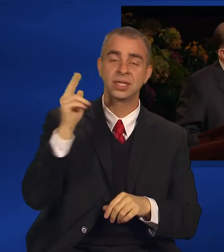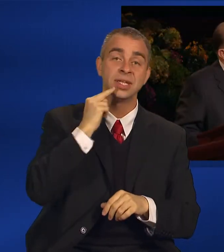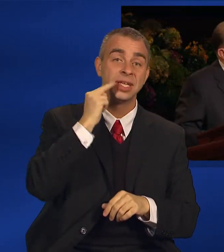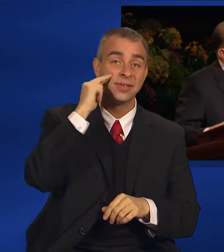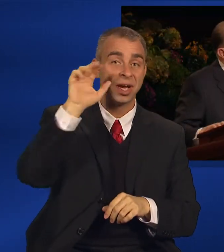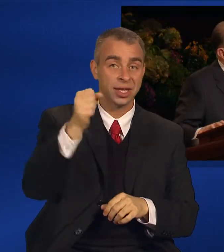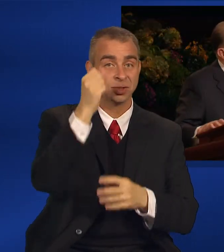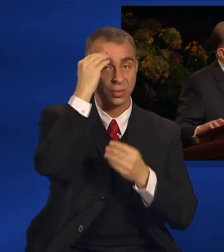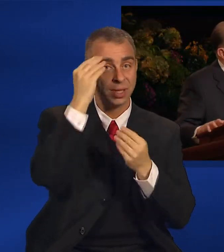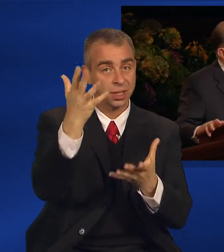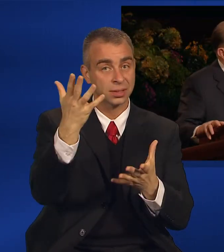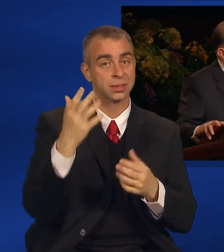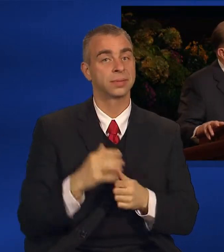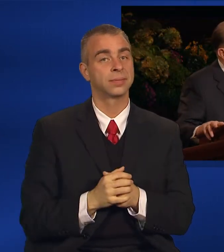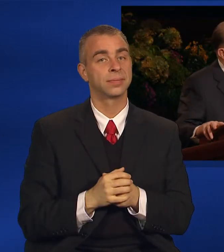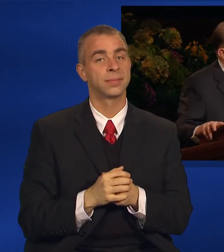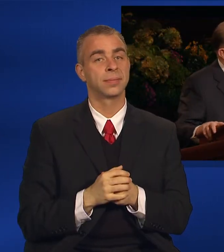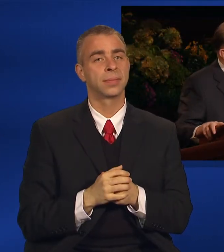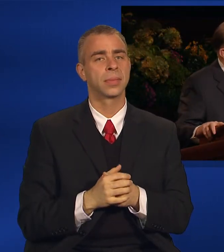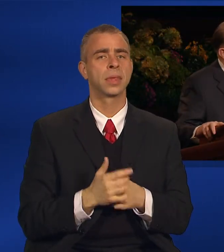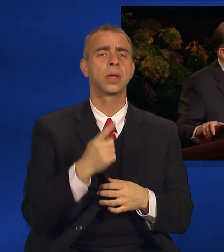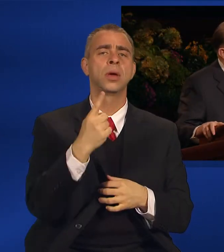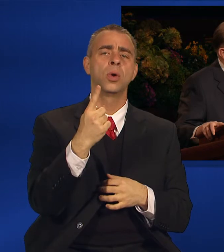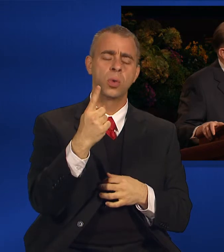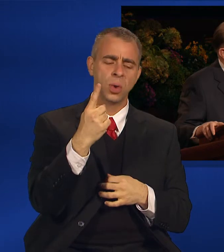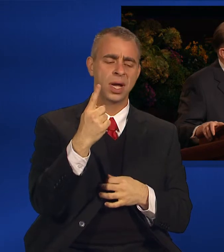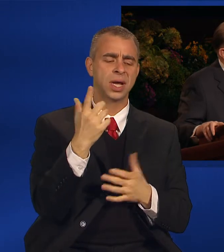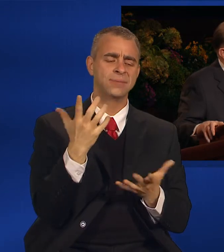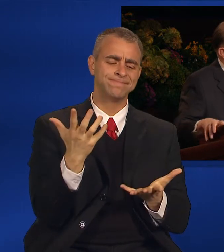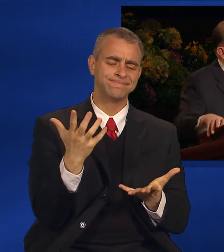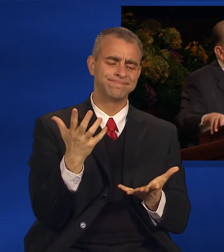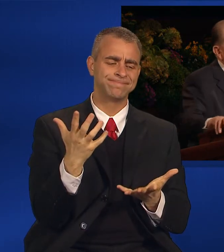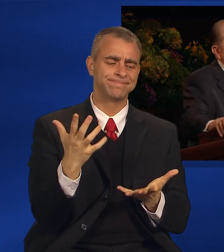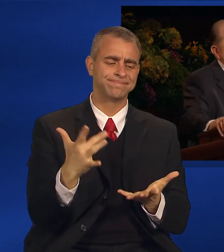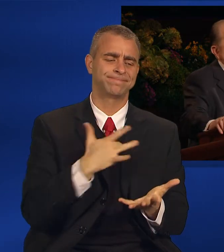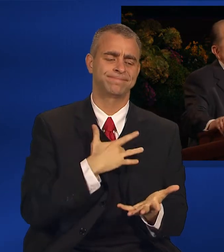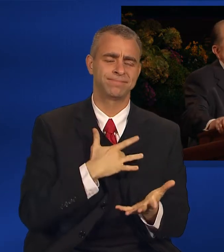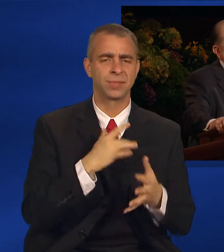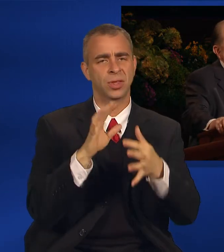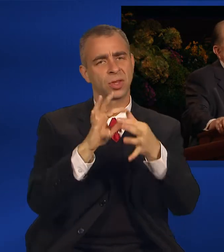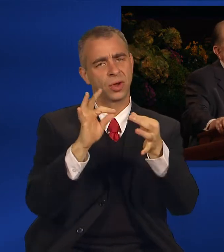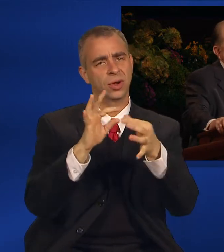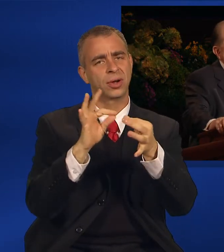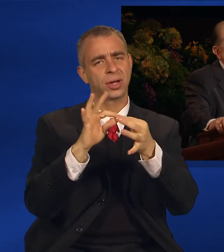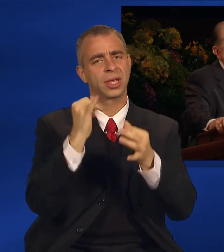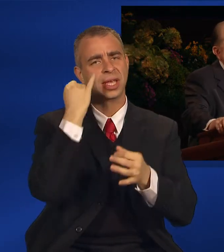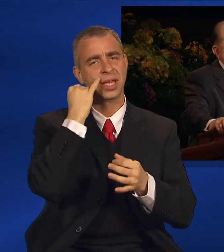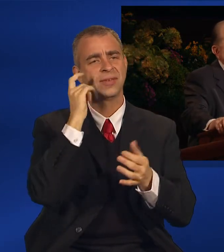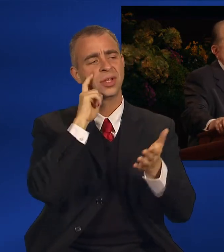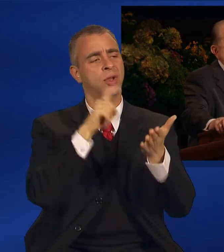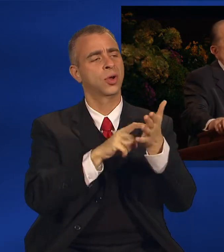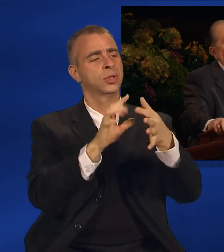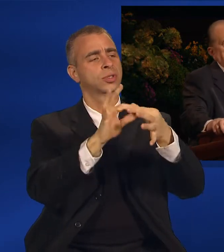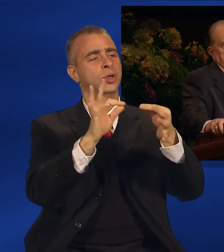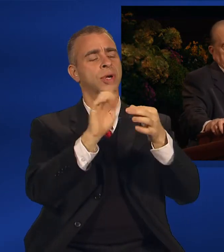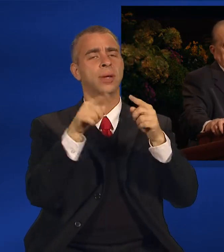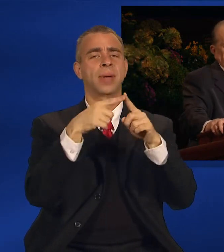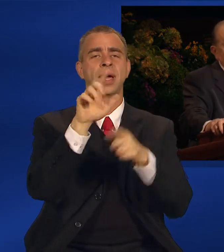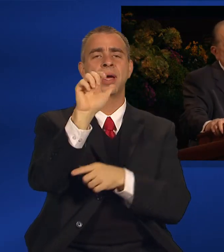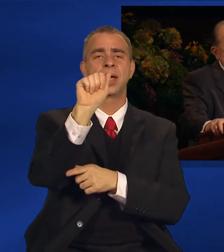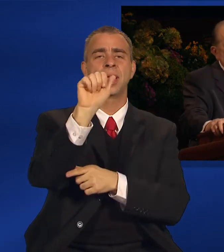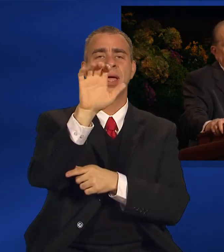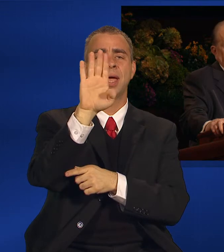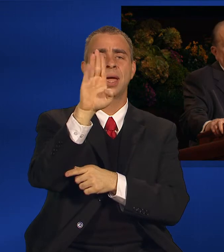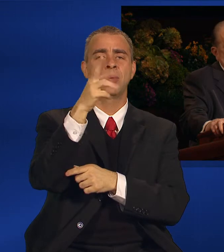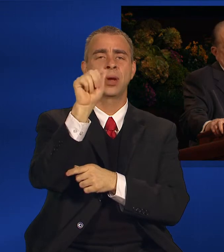A soul-steering account of obedience is that of Abraham and Isaac. How painfully difficult